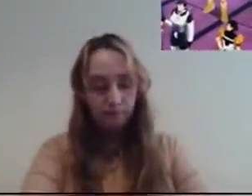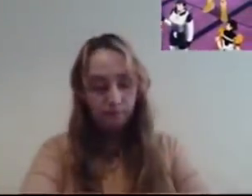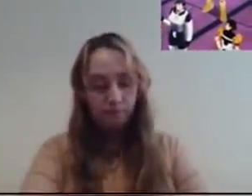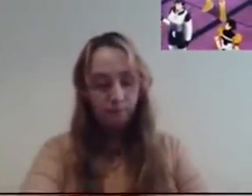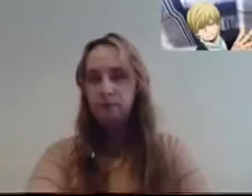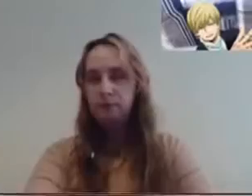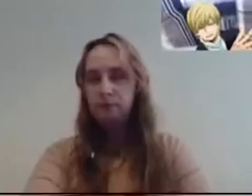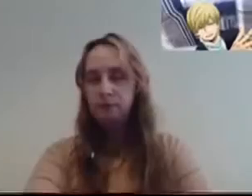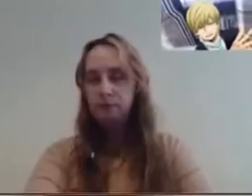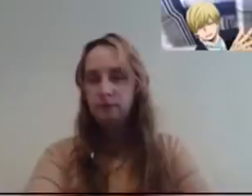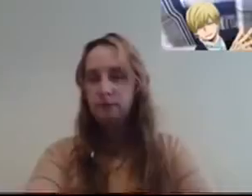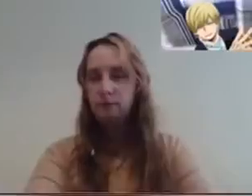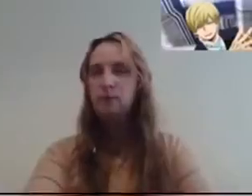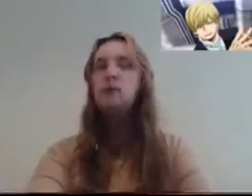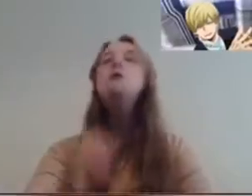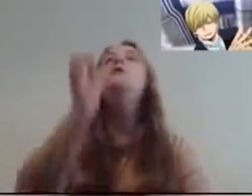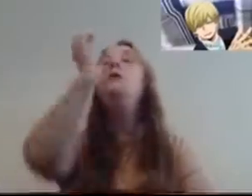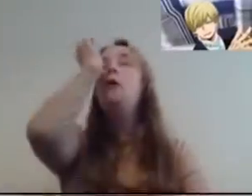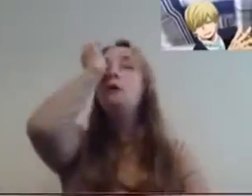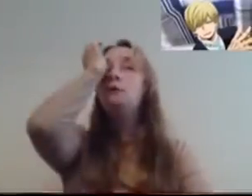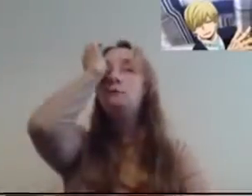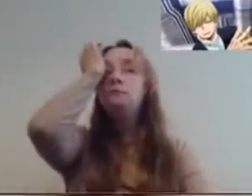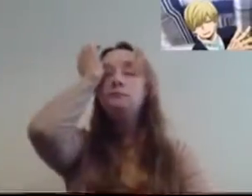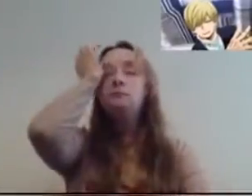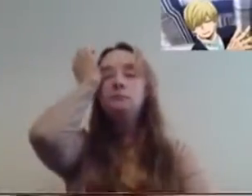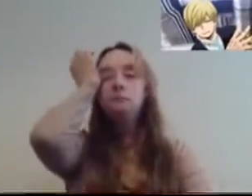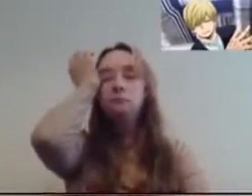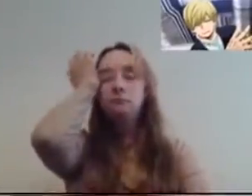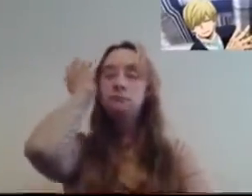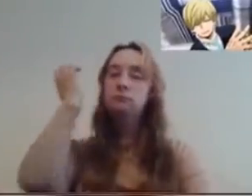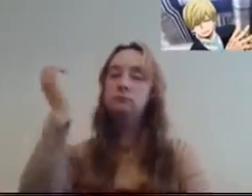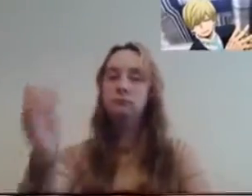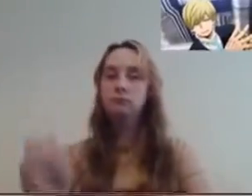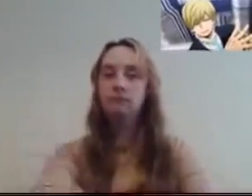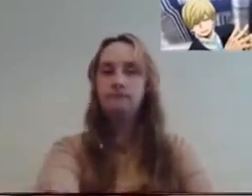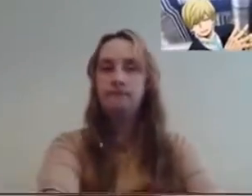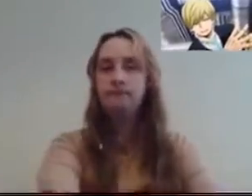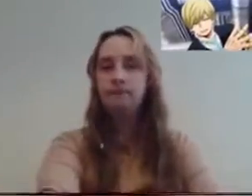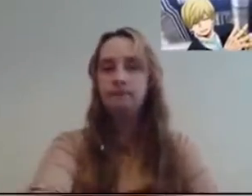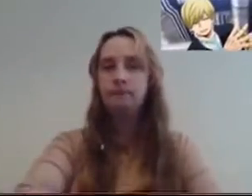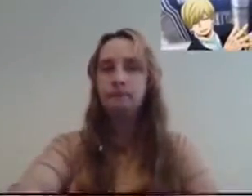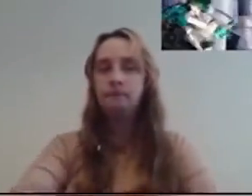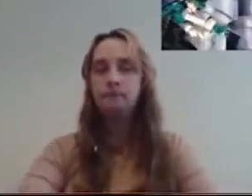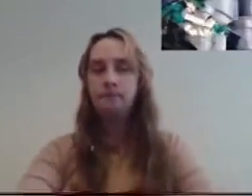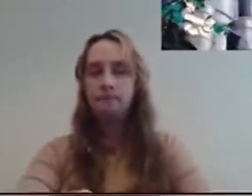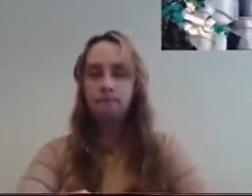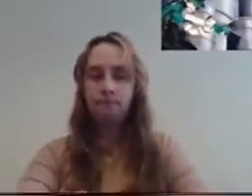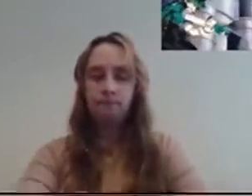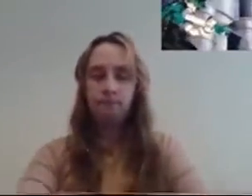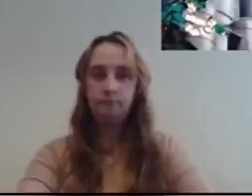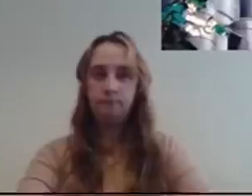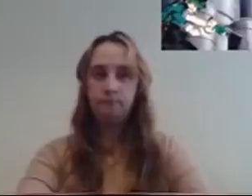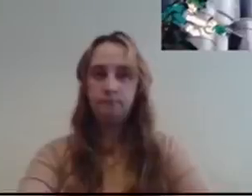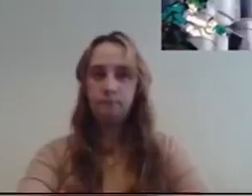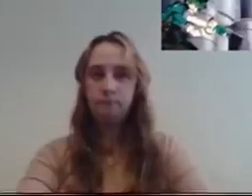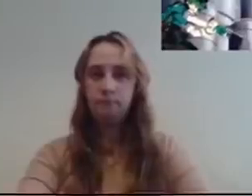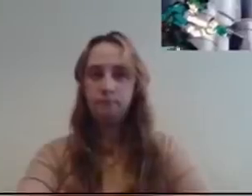don't have a... After seeing the insufferable win Bakugo pulled off, we obviously have our sights set on you this round. Anyone with an ounce of